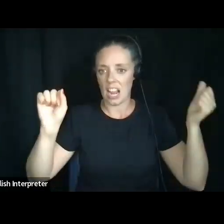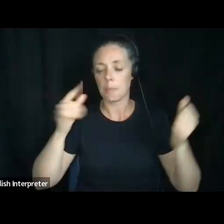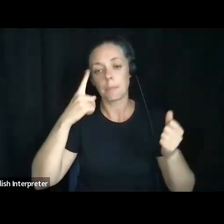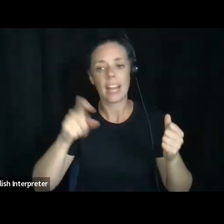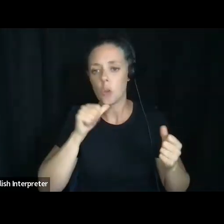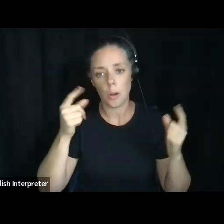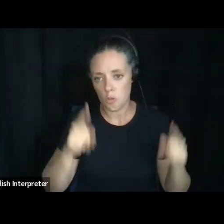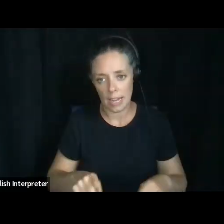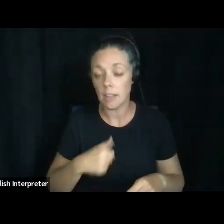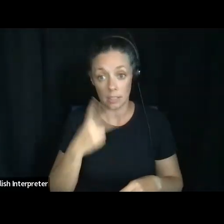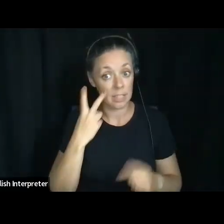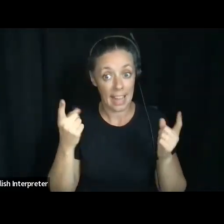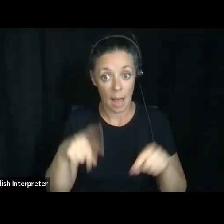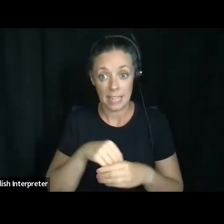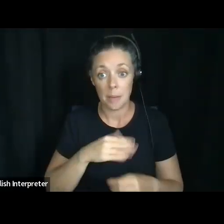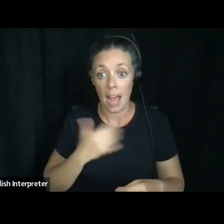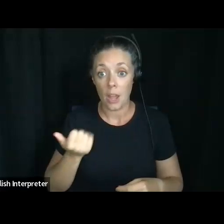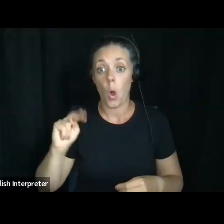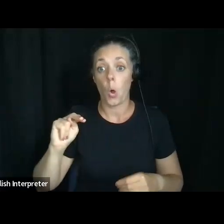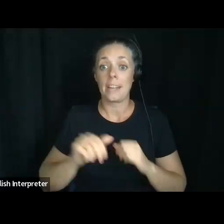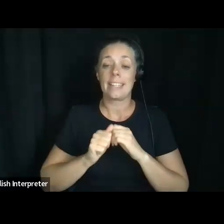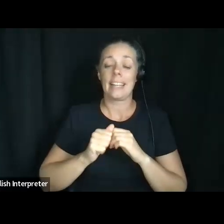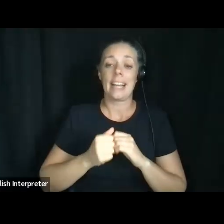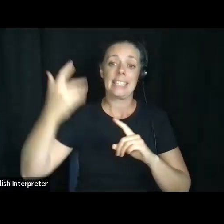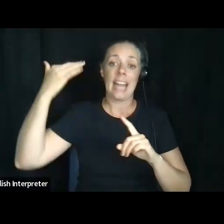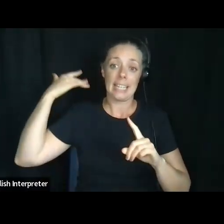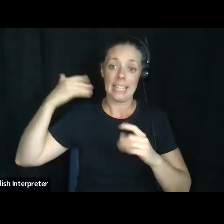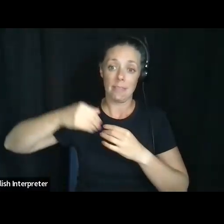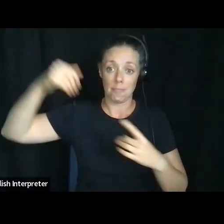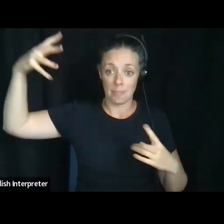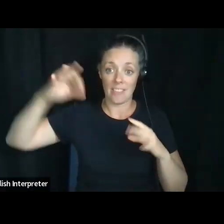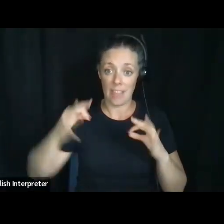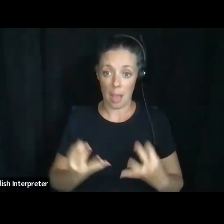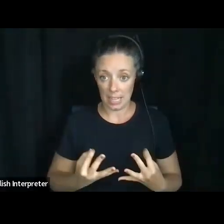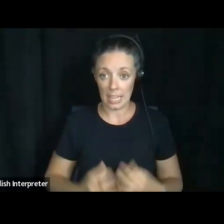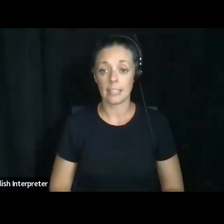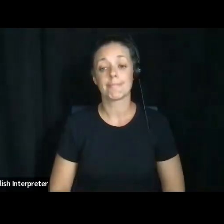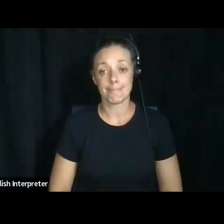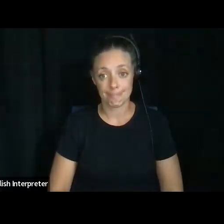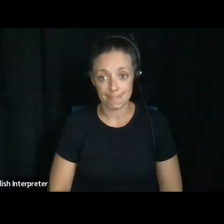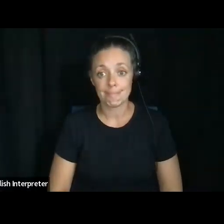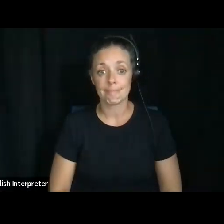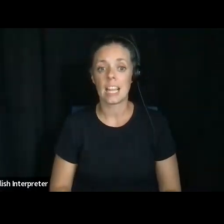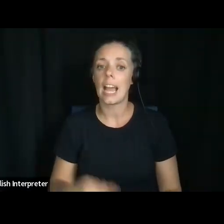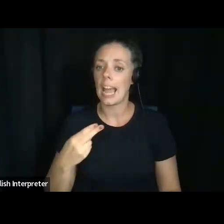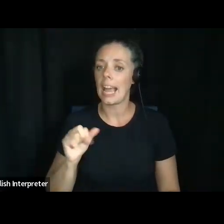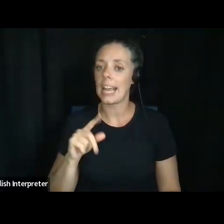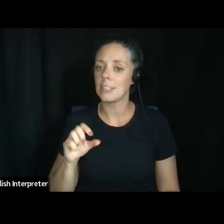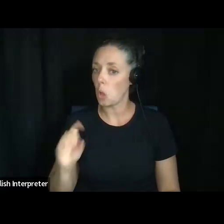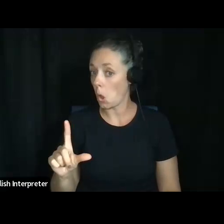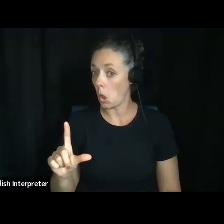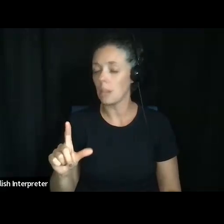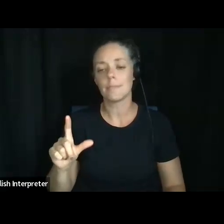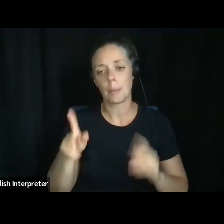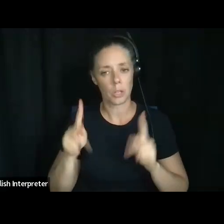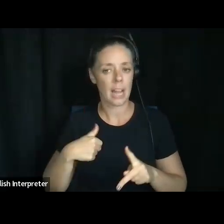I I've seen this happen in my own extended family. Um, and you know, Hazel, the person I'm thinking of died